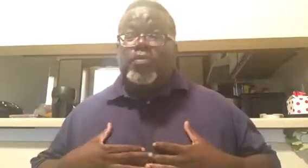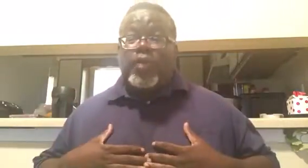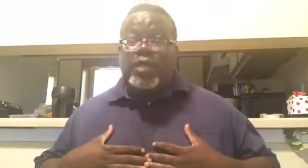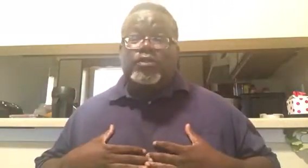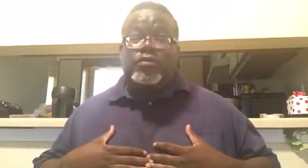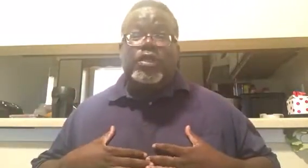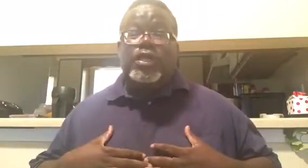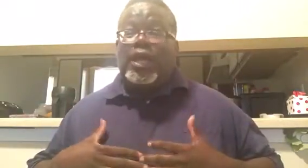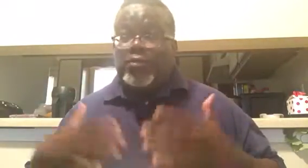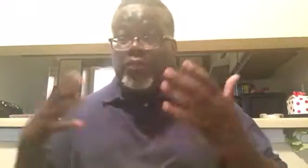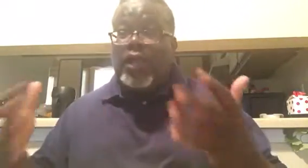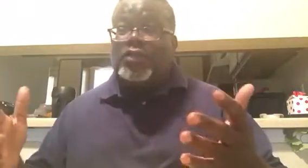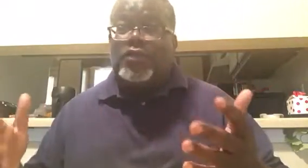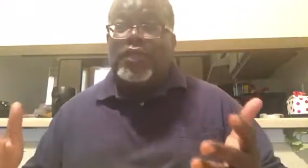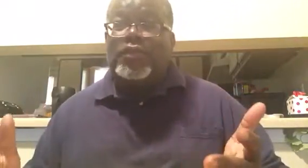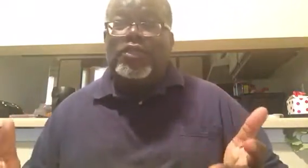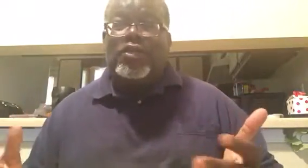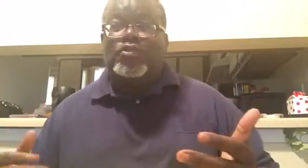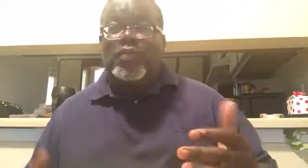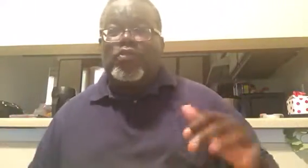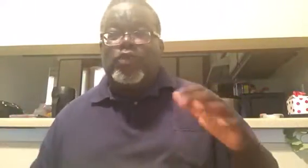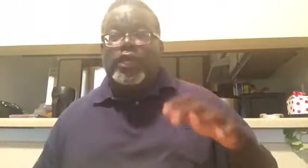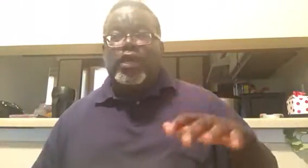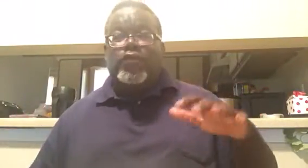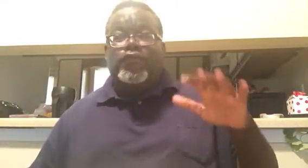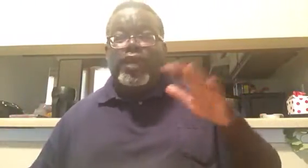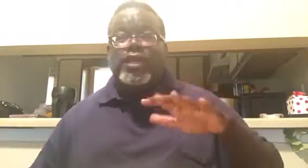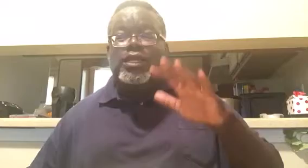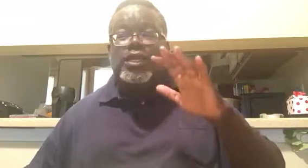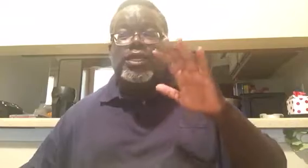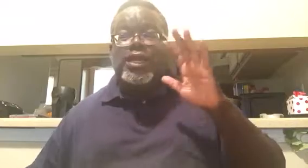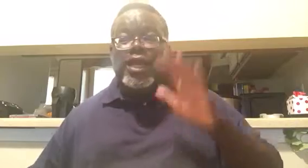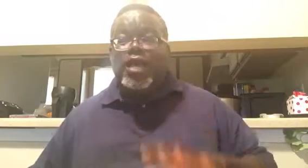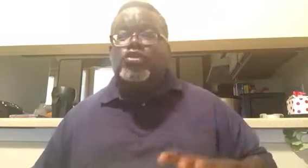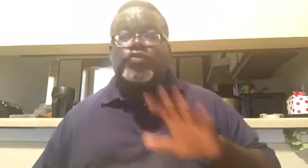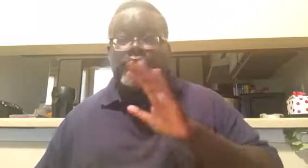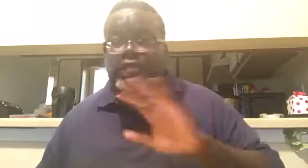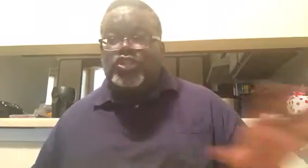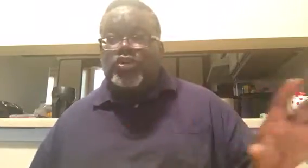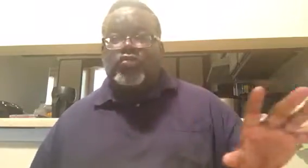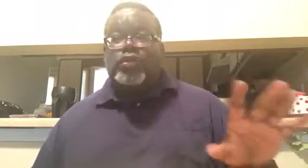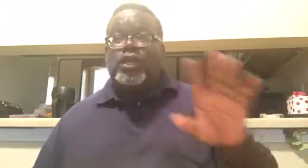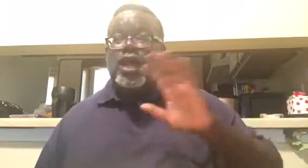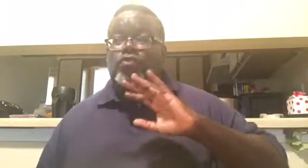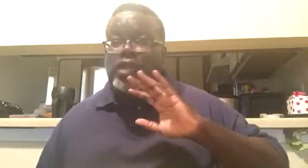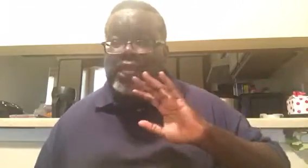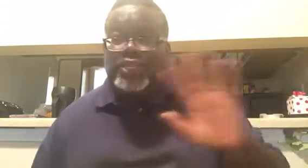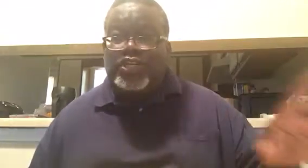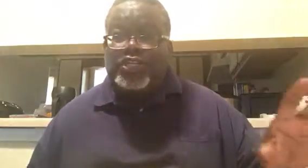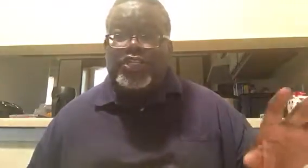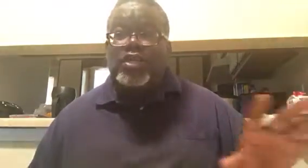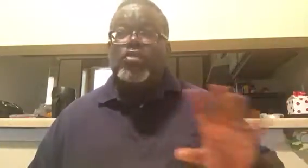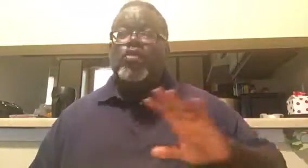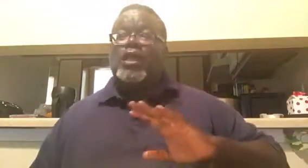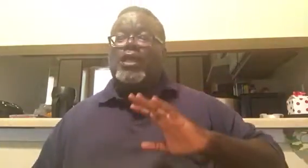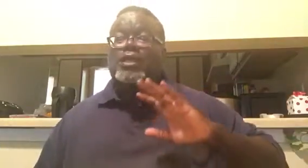an apostle. I'm an apostle of the church, but we are very non-traditional. We're not religious. We're not